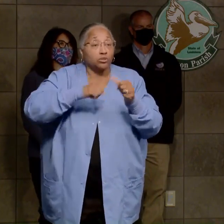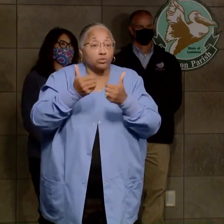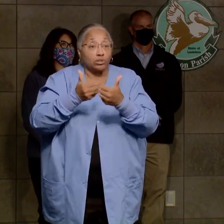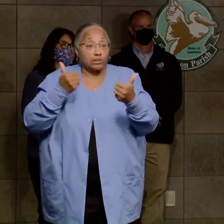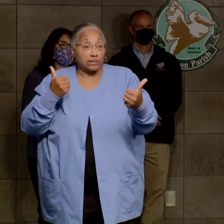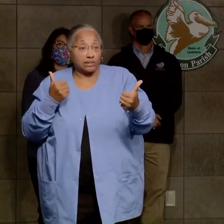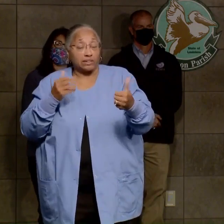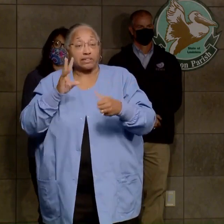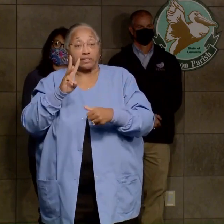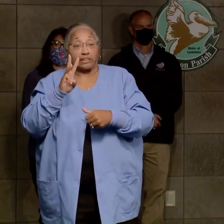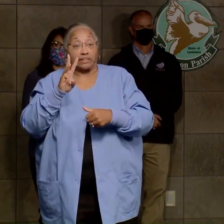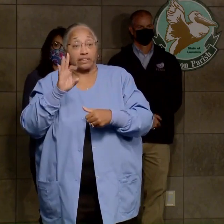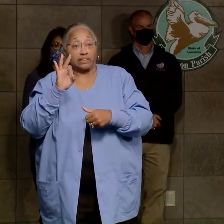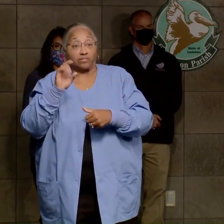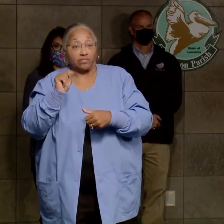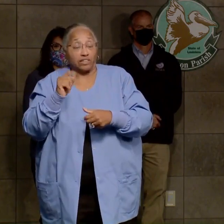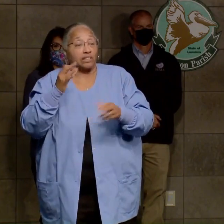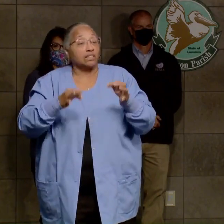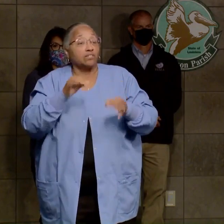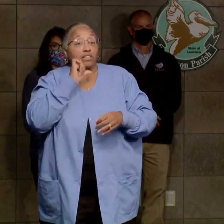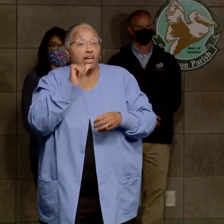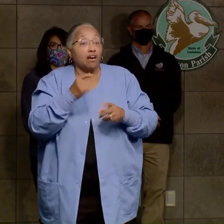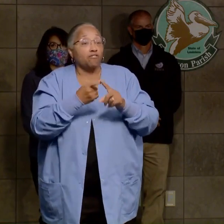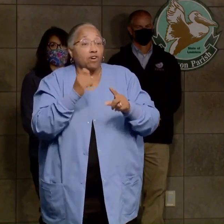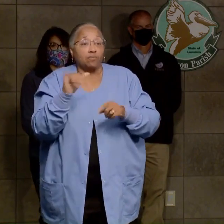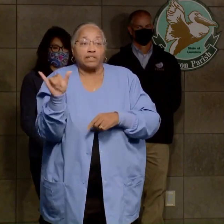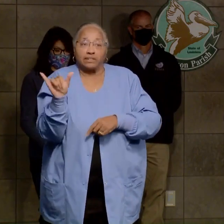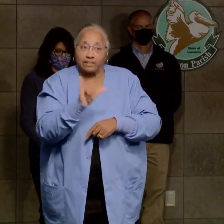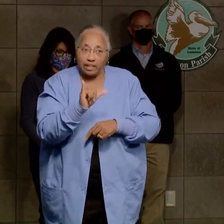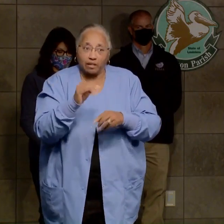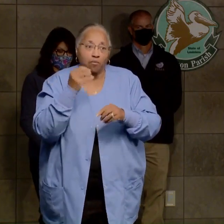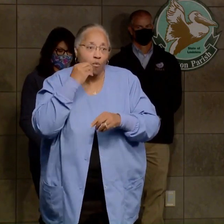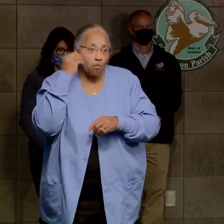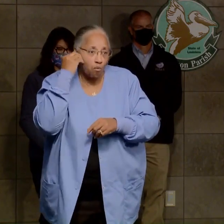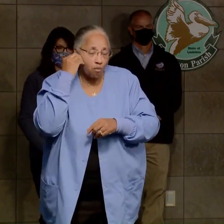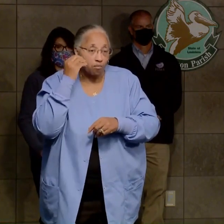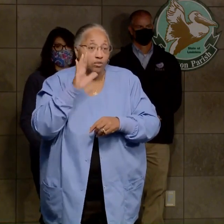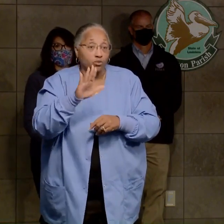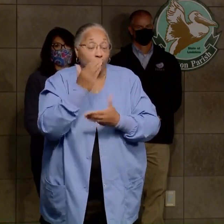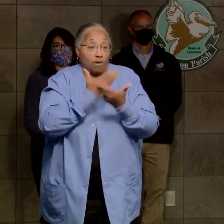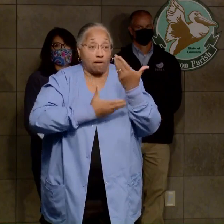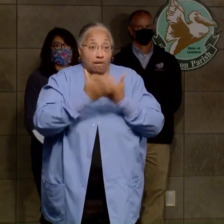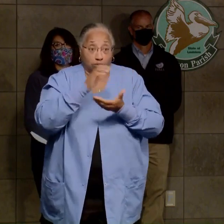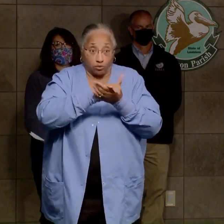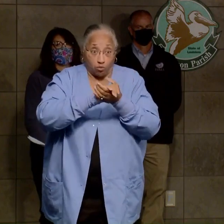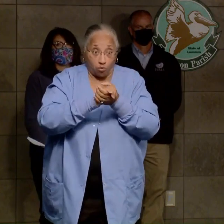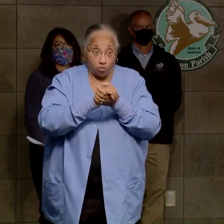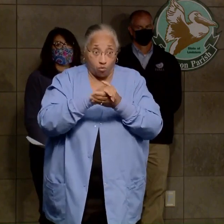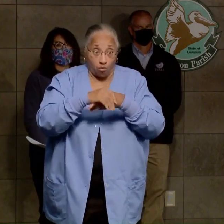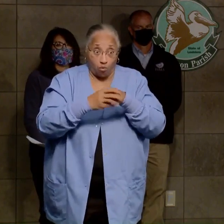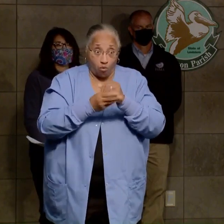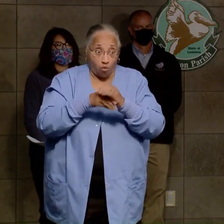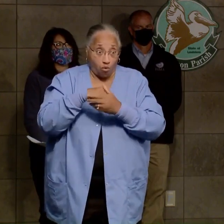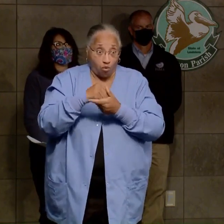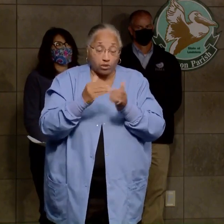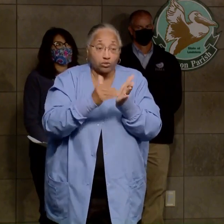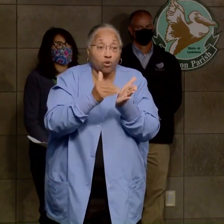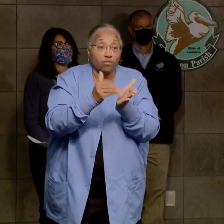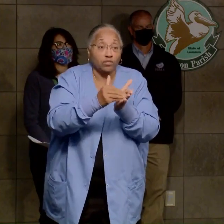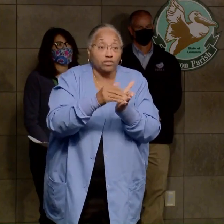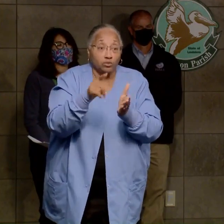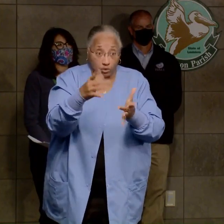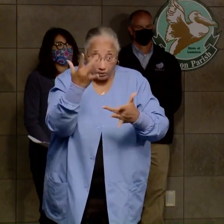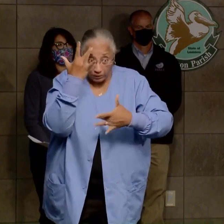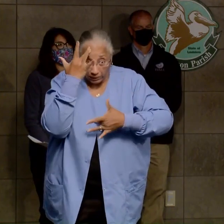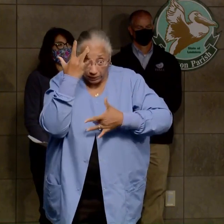feet from people when you're not from the same immediate household, wash your hands frequently, and stay home when you're sick, and let's